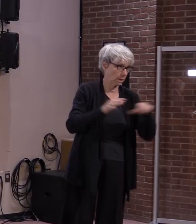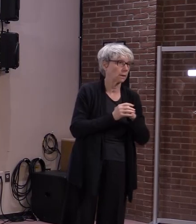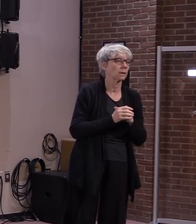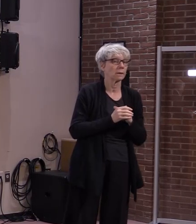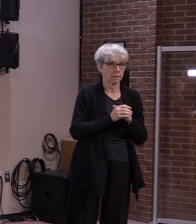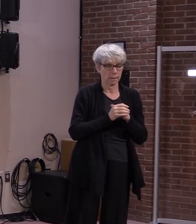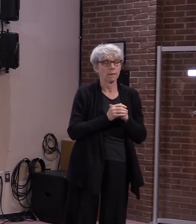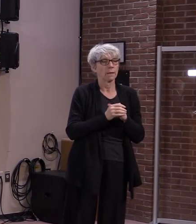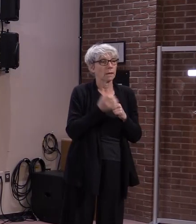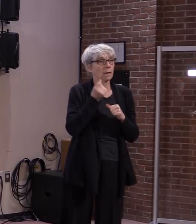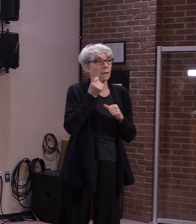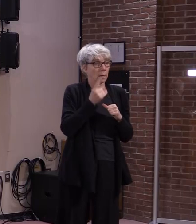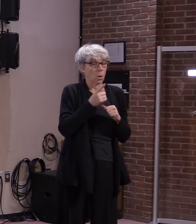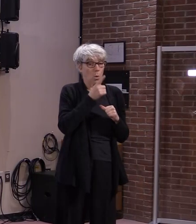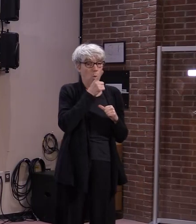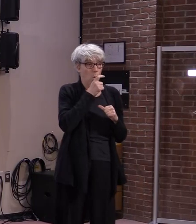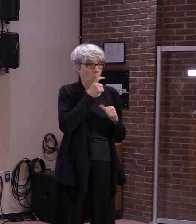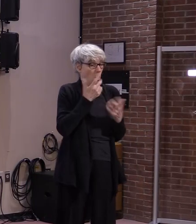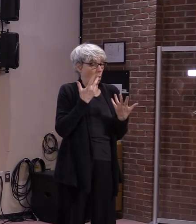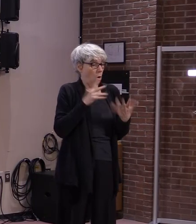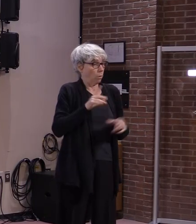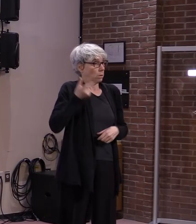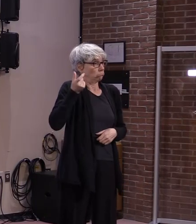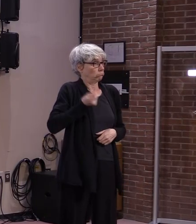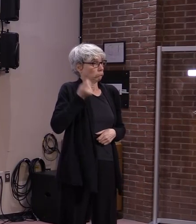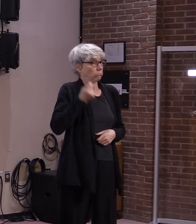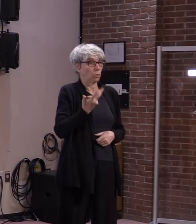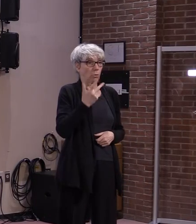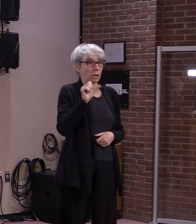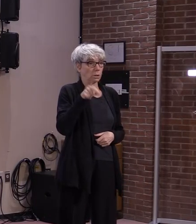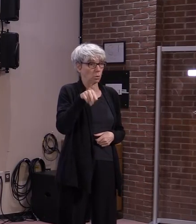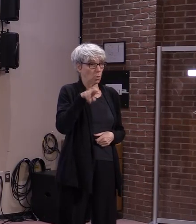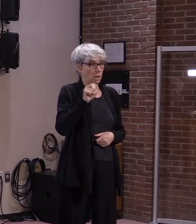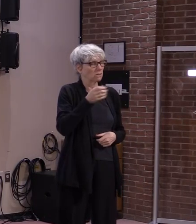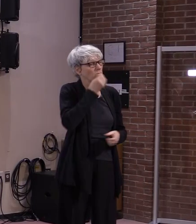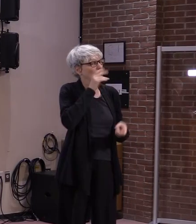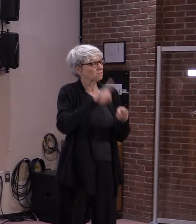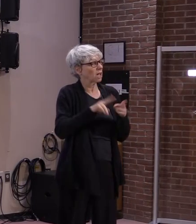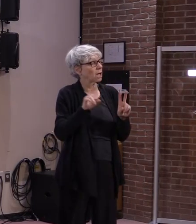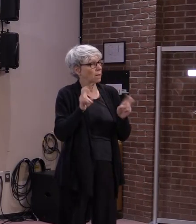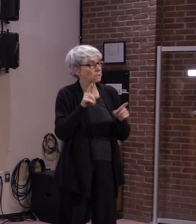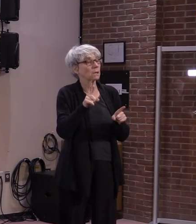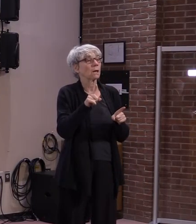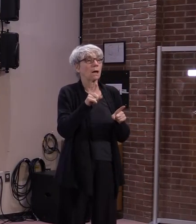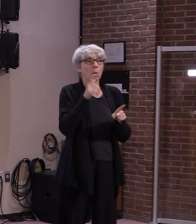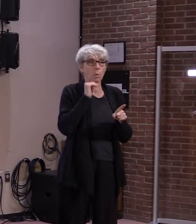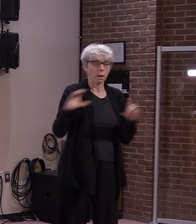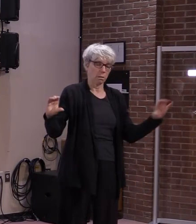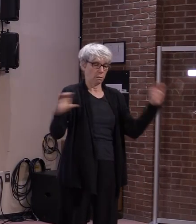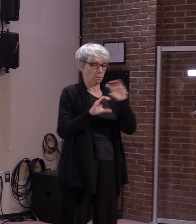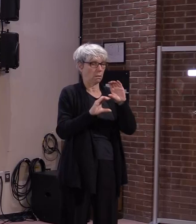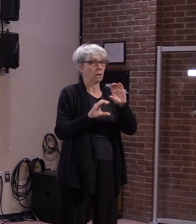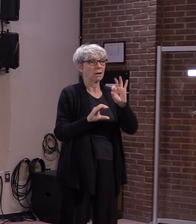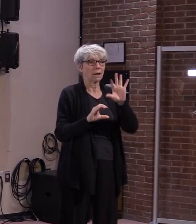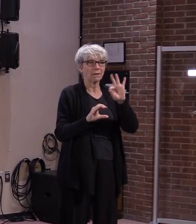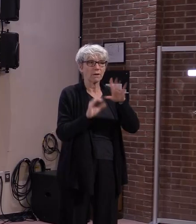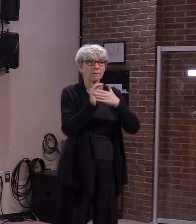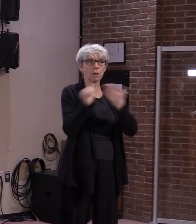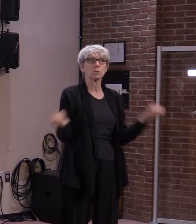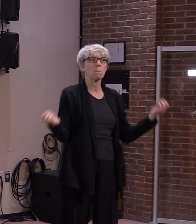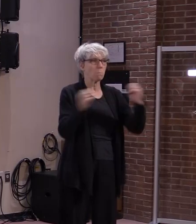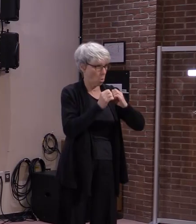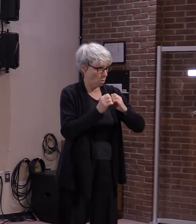pandemic. All eligible three squares Vermont households receive at least $95 a month